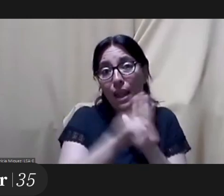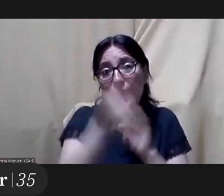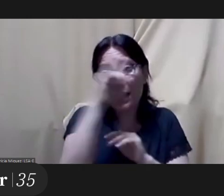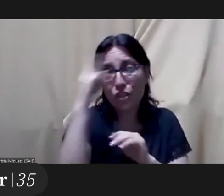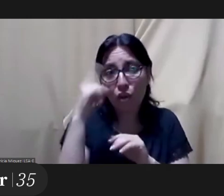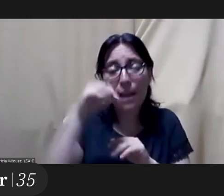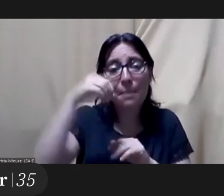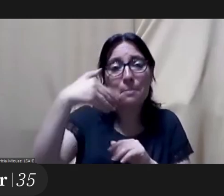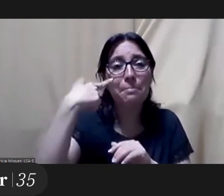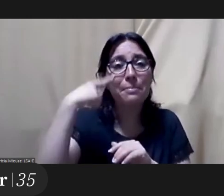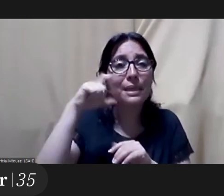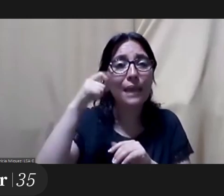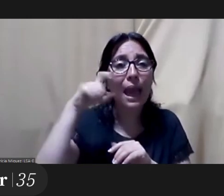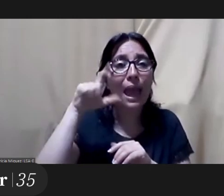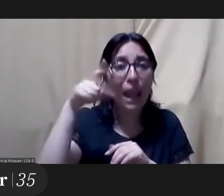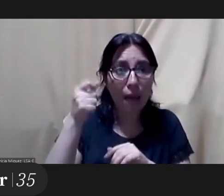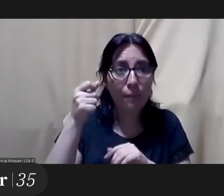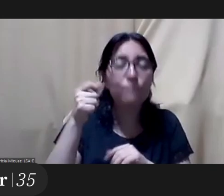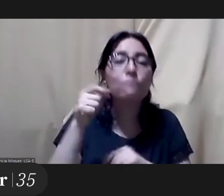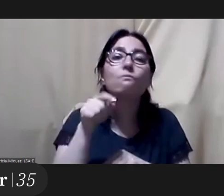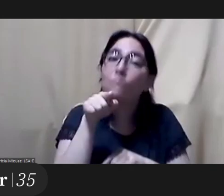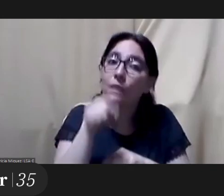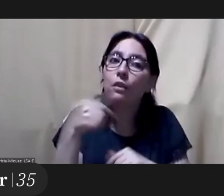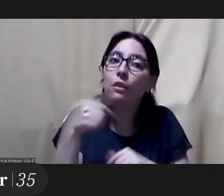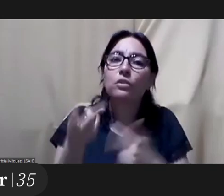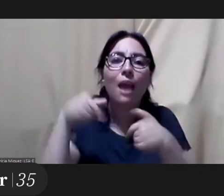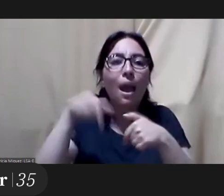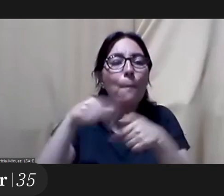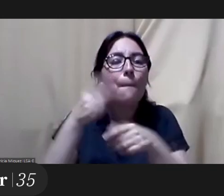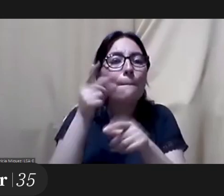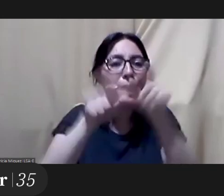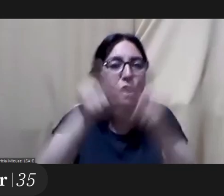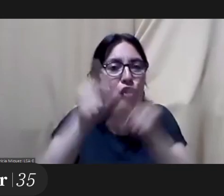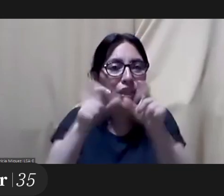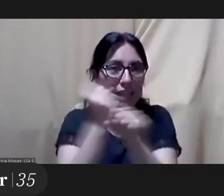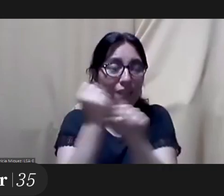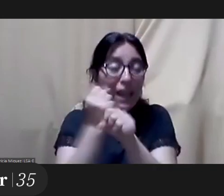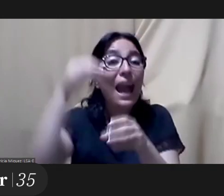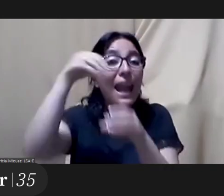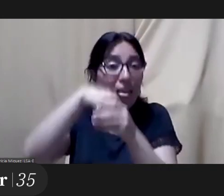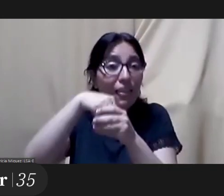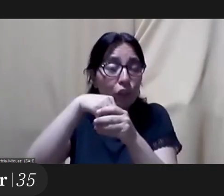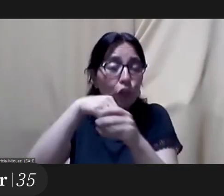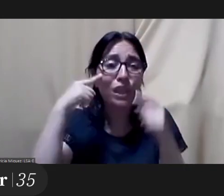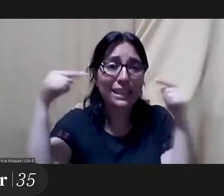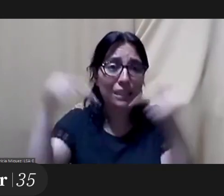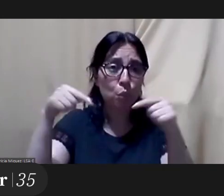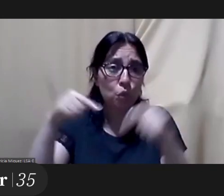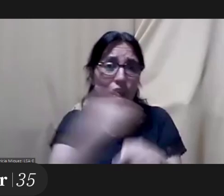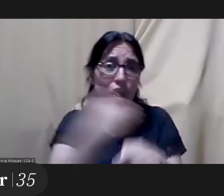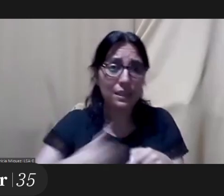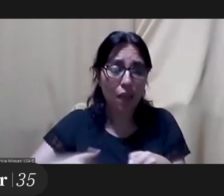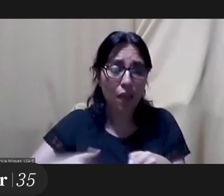now we have a local lay micaela where people working in